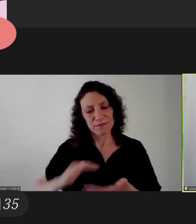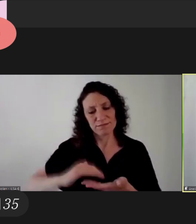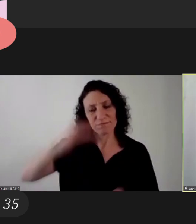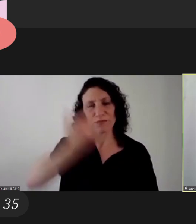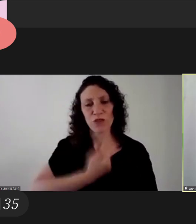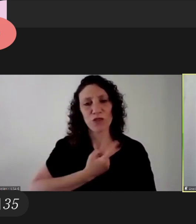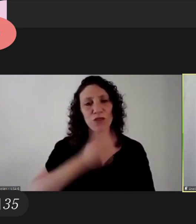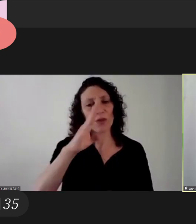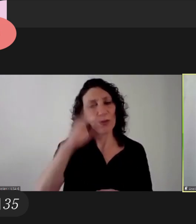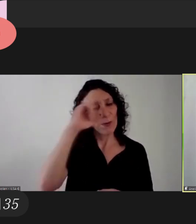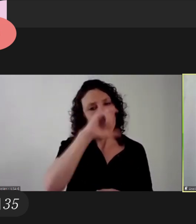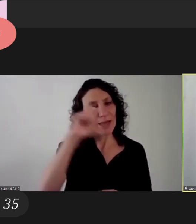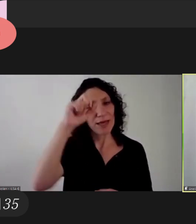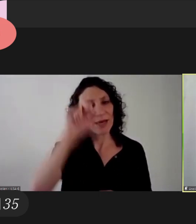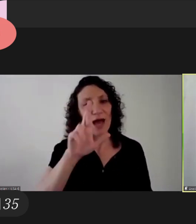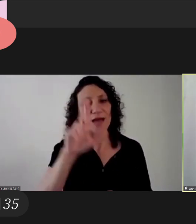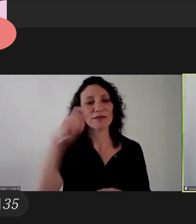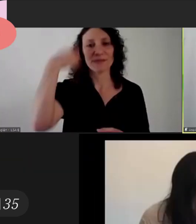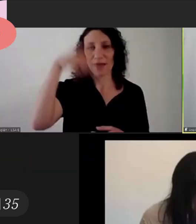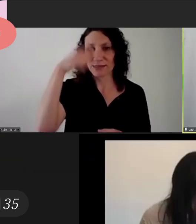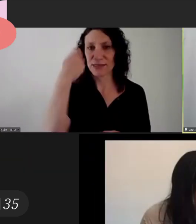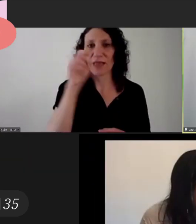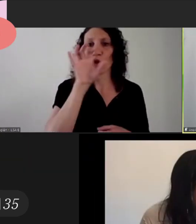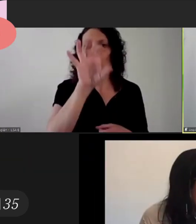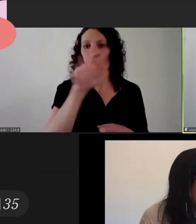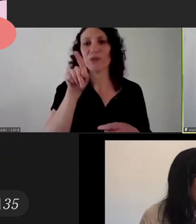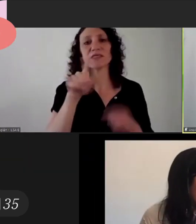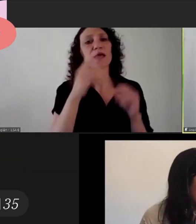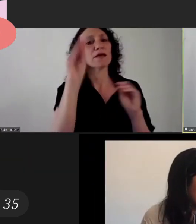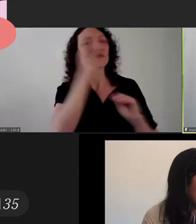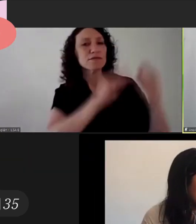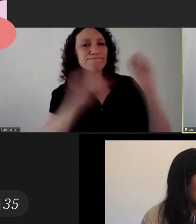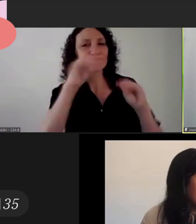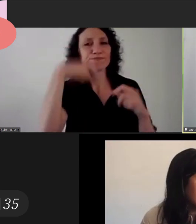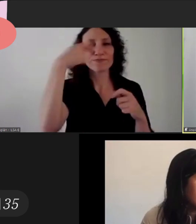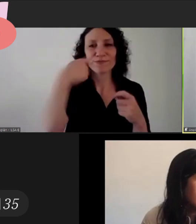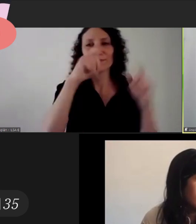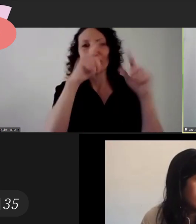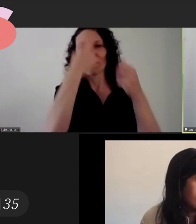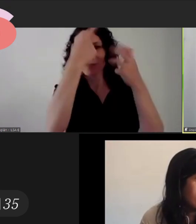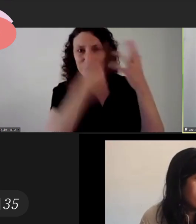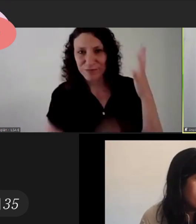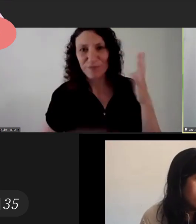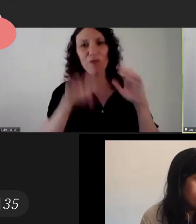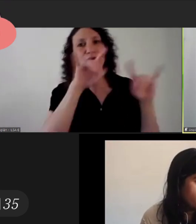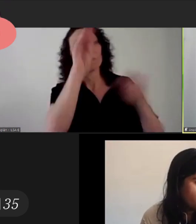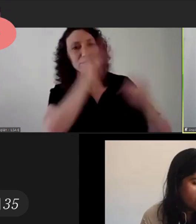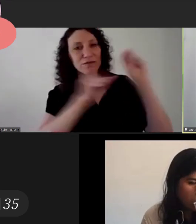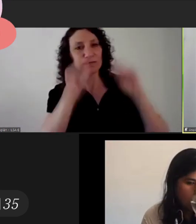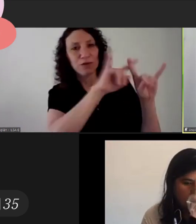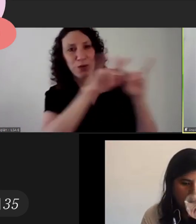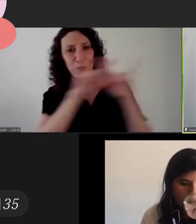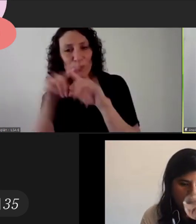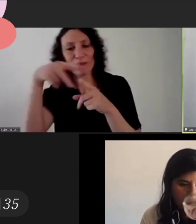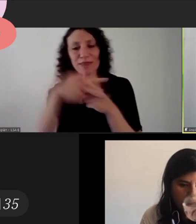she was born and raised in becar san isidro province of buenos aires she is a multimedia designer web